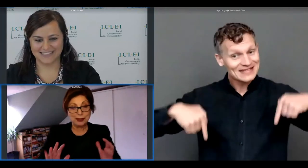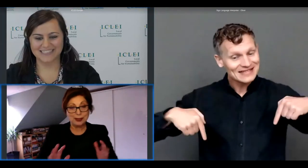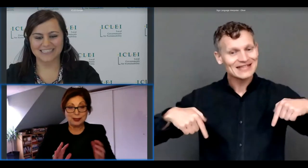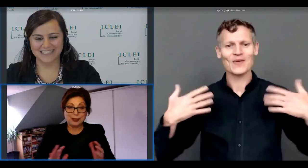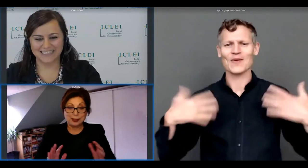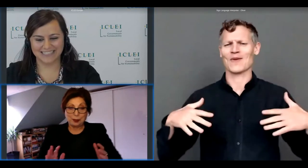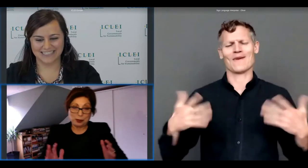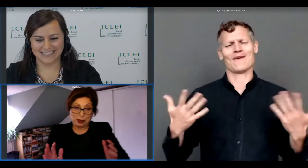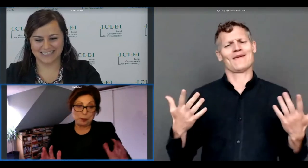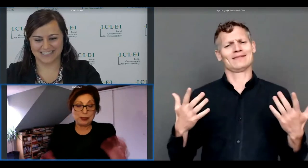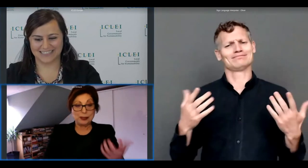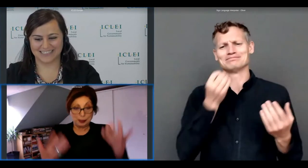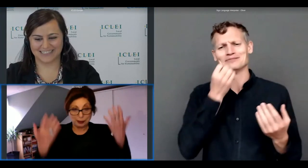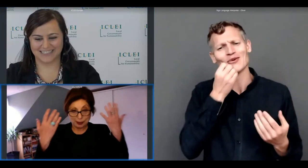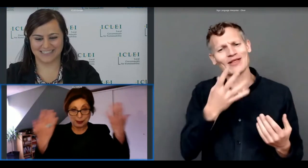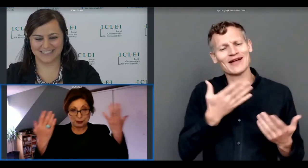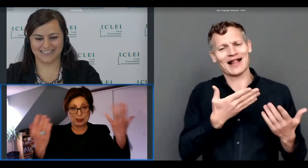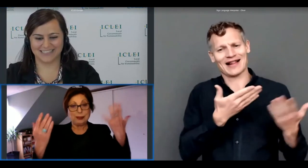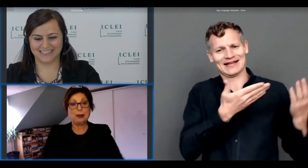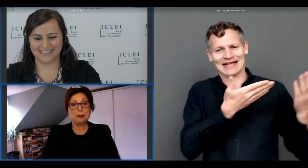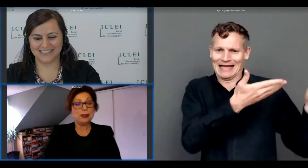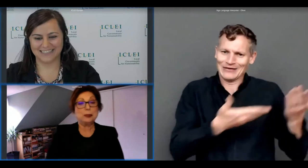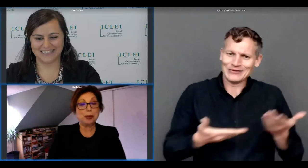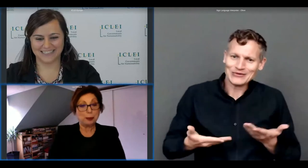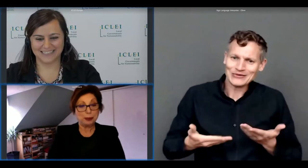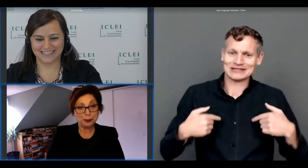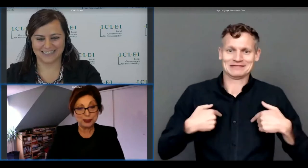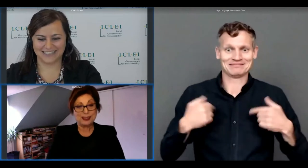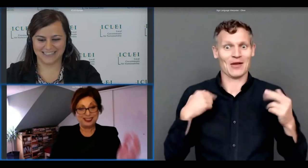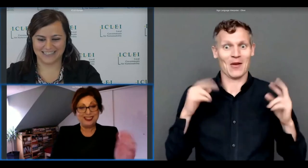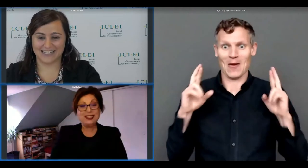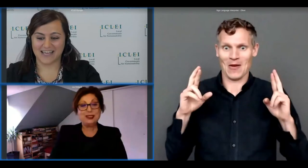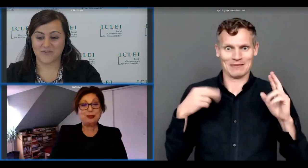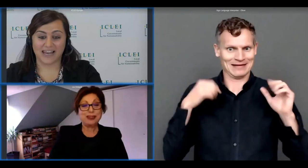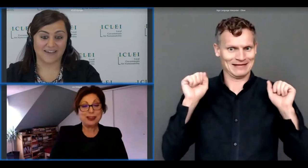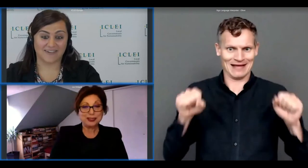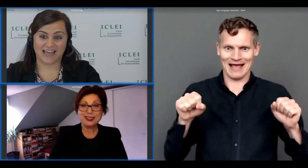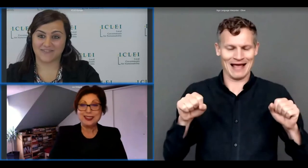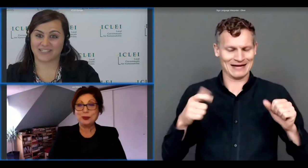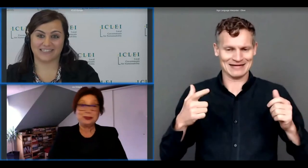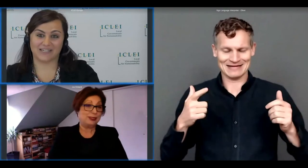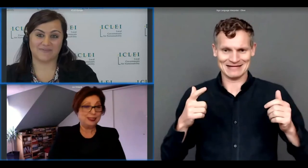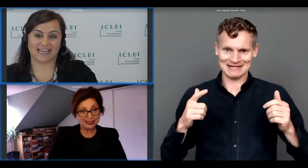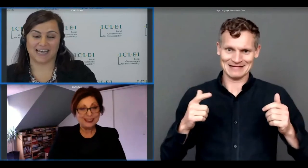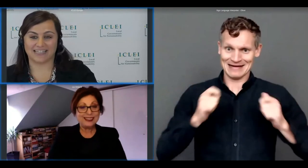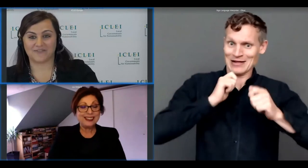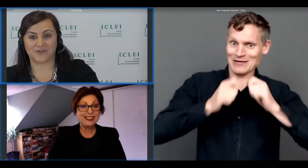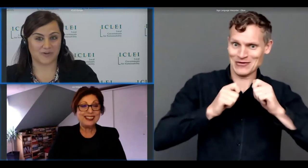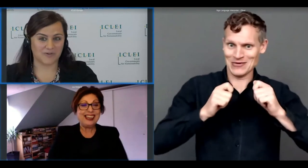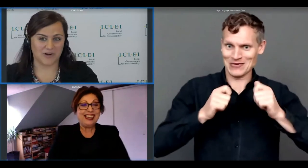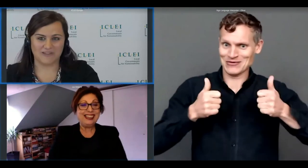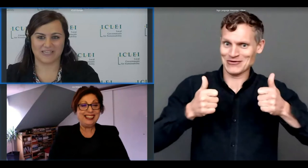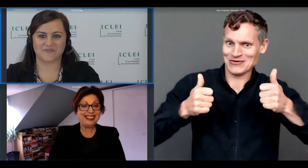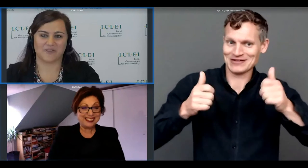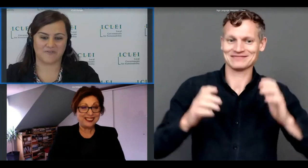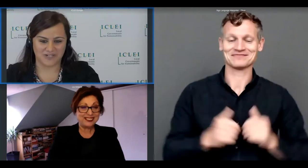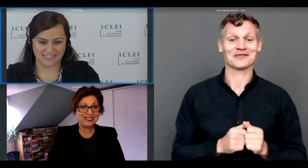I hope I can I can stand up and keep up with this well I will have to continue Ms Ghilardi for those